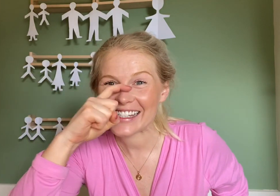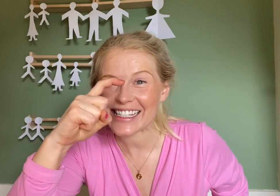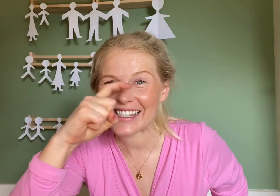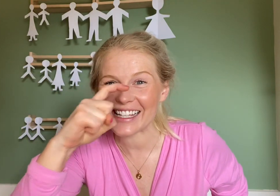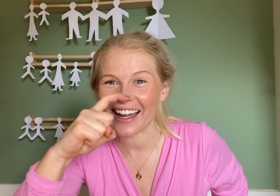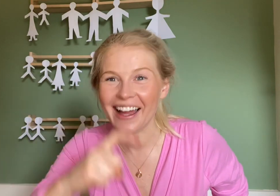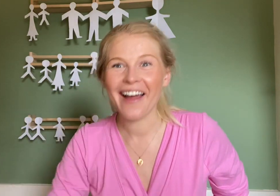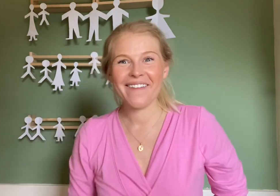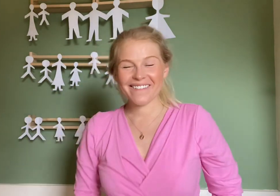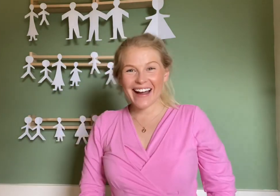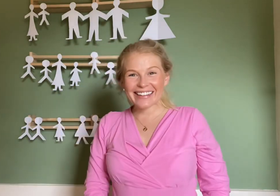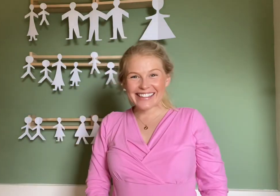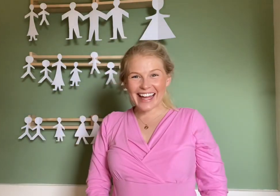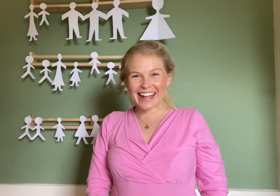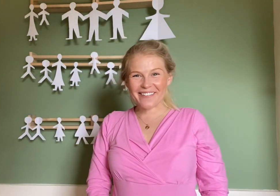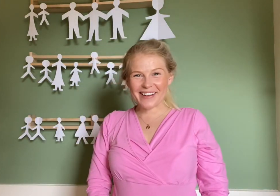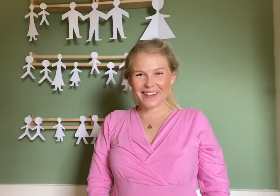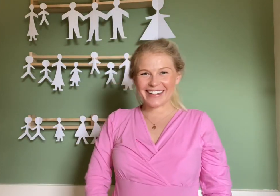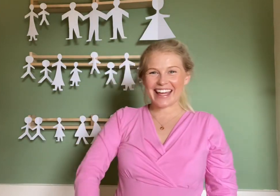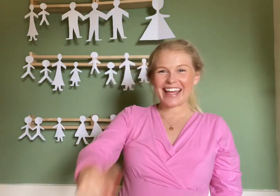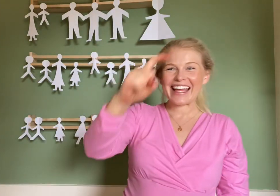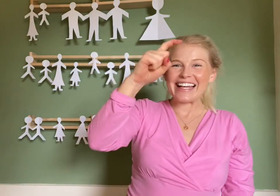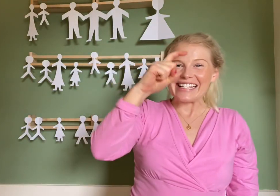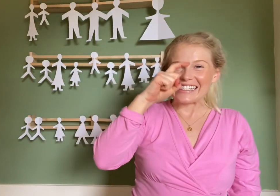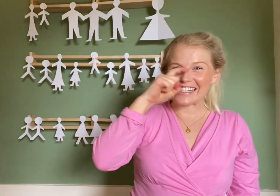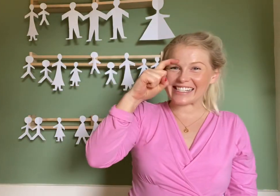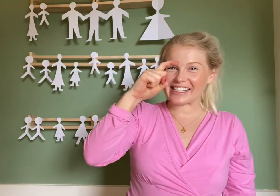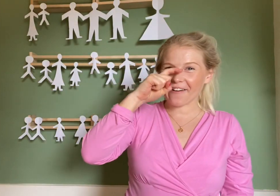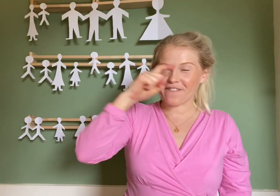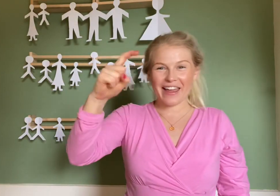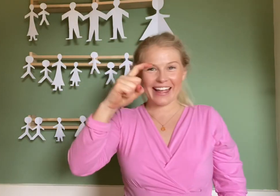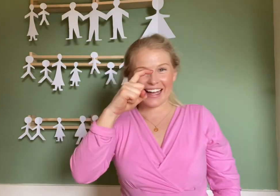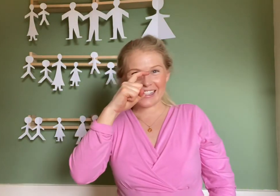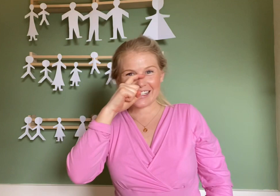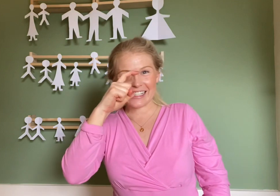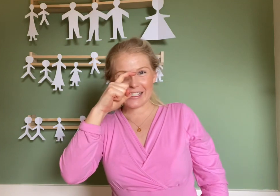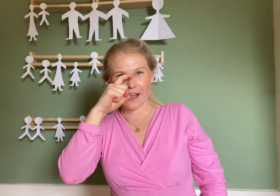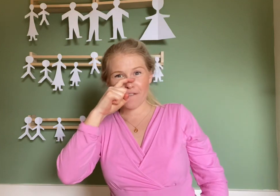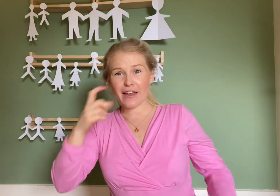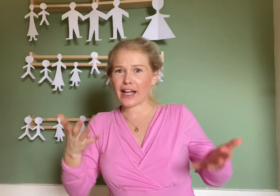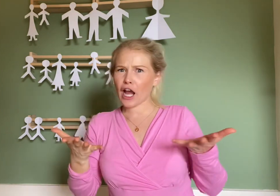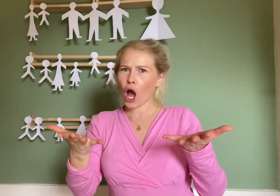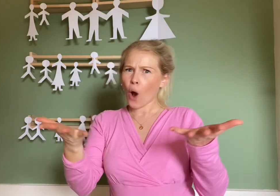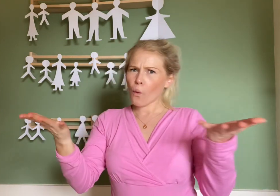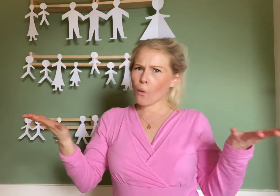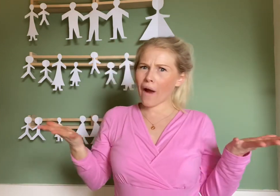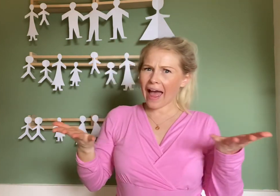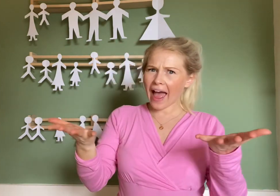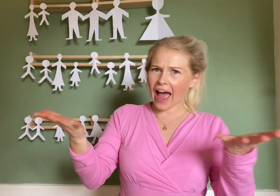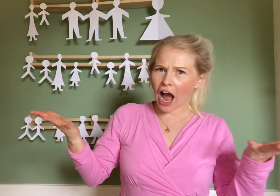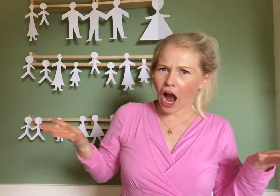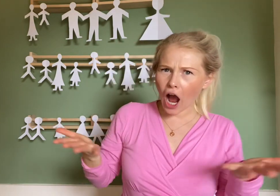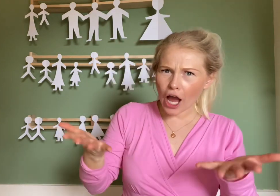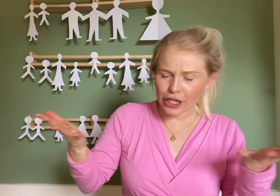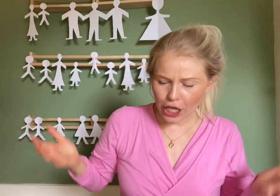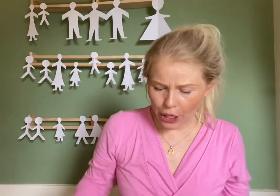Sister. Well done everybody. Sister finger, sister finger, where are you?